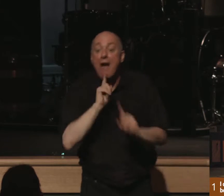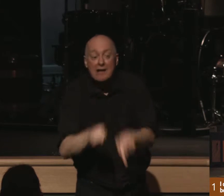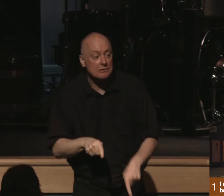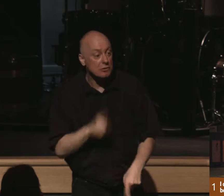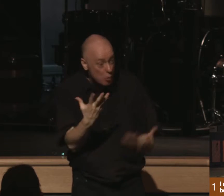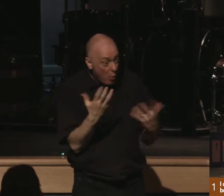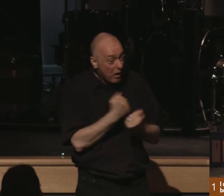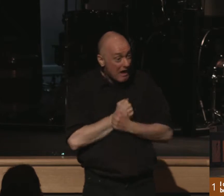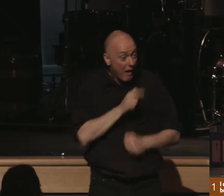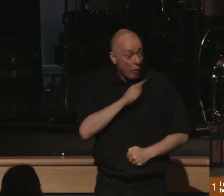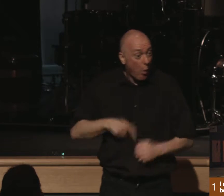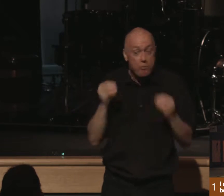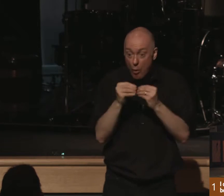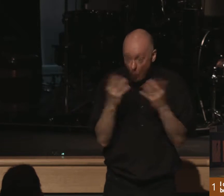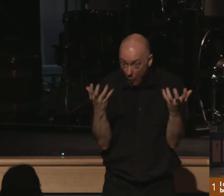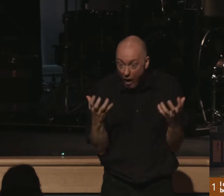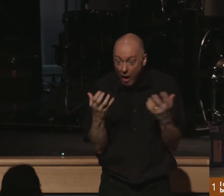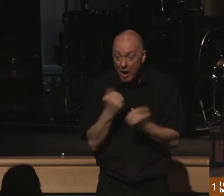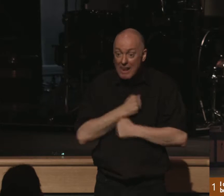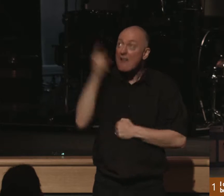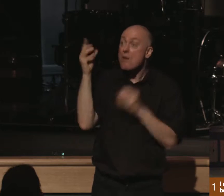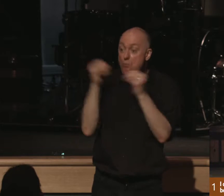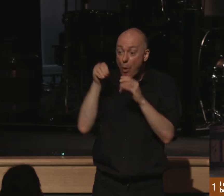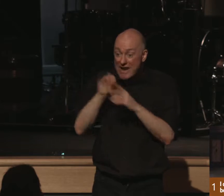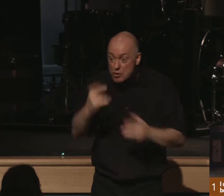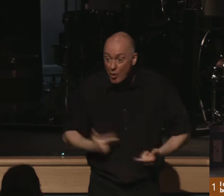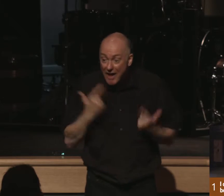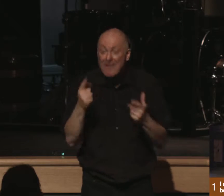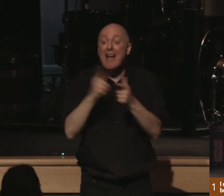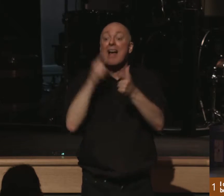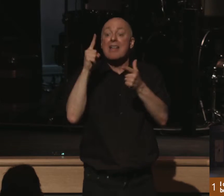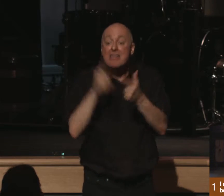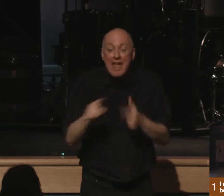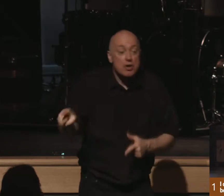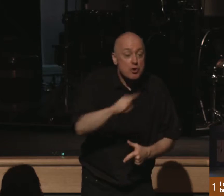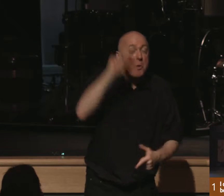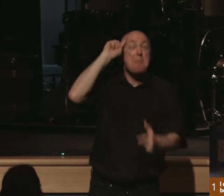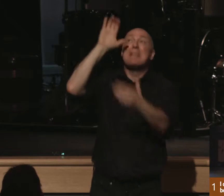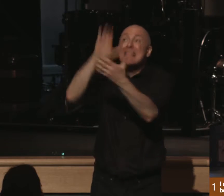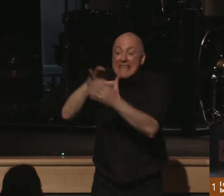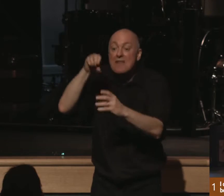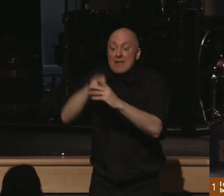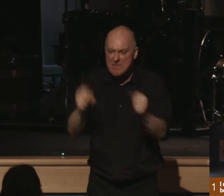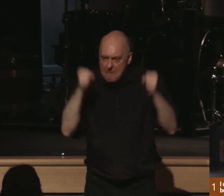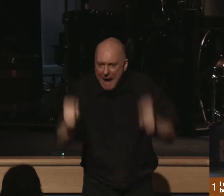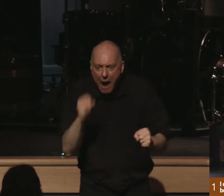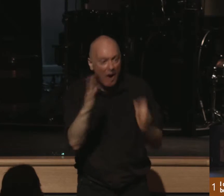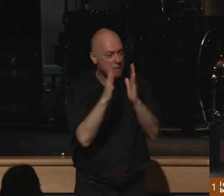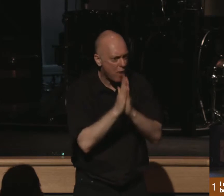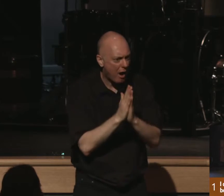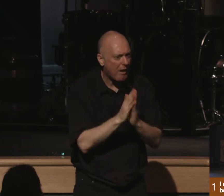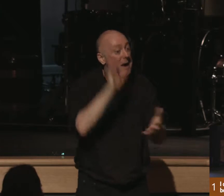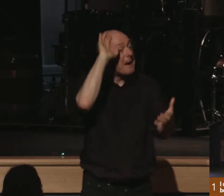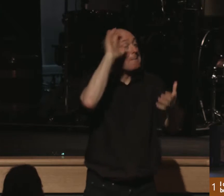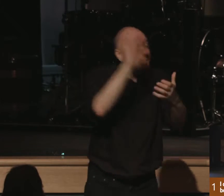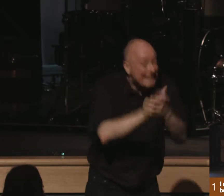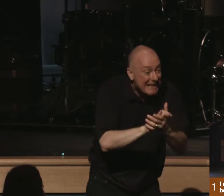love the Lord more in your life? You want to love the Lord more in your life? Then you believe in the power of prayer. You believe that